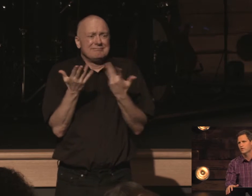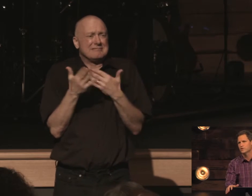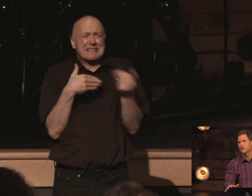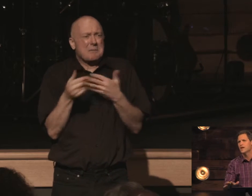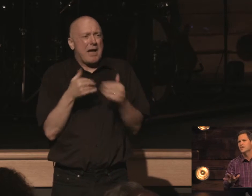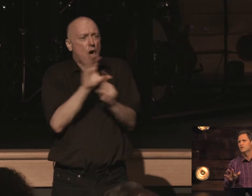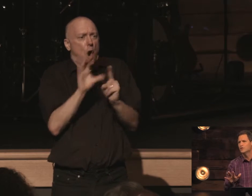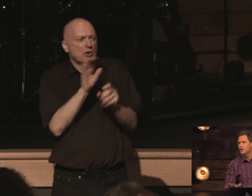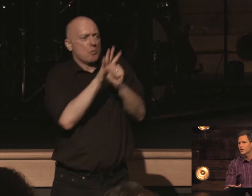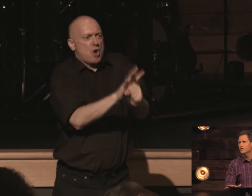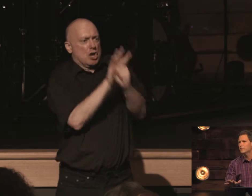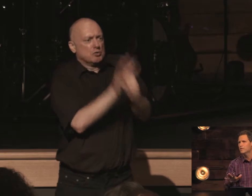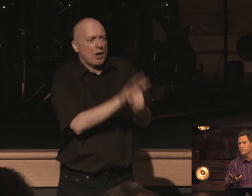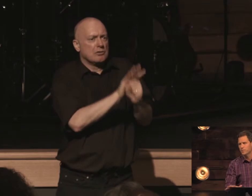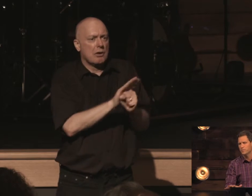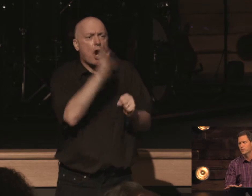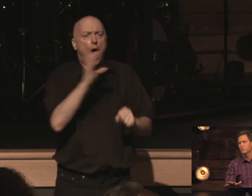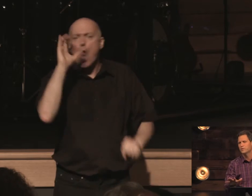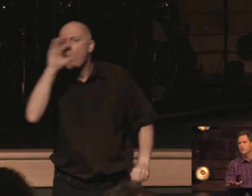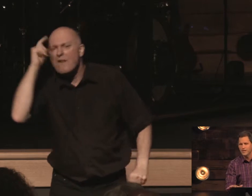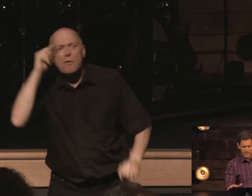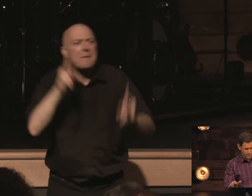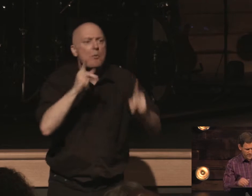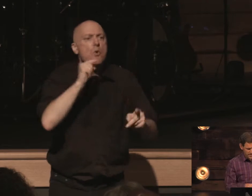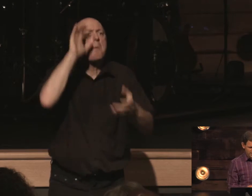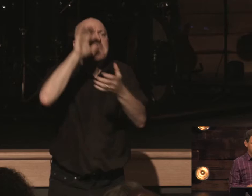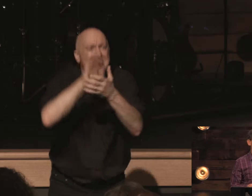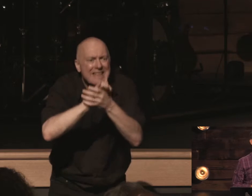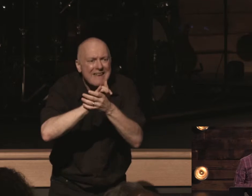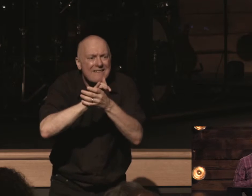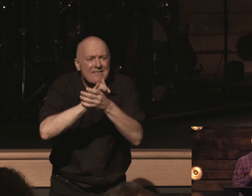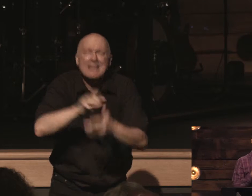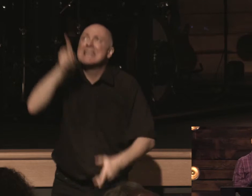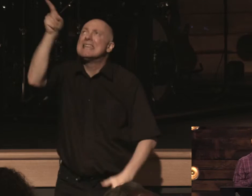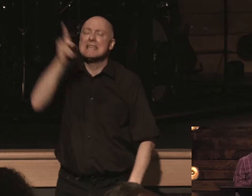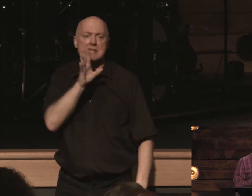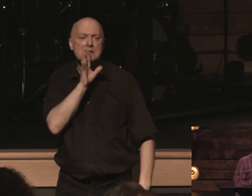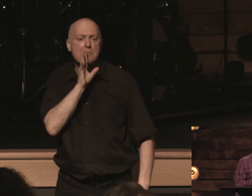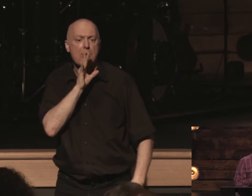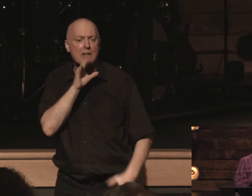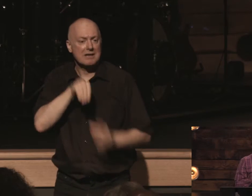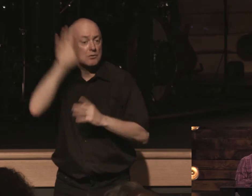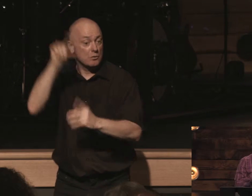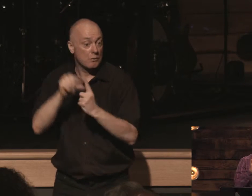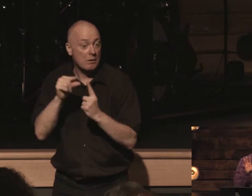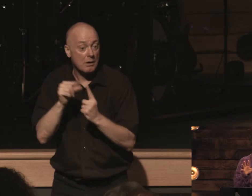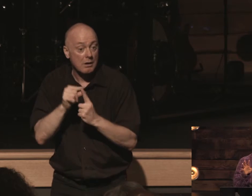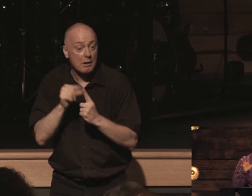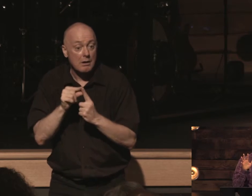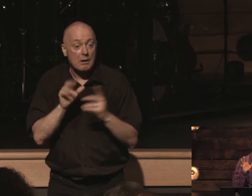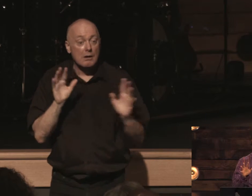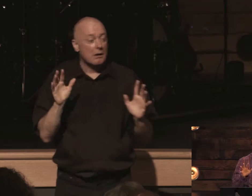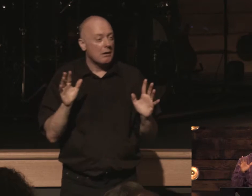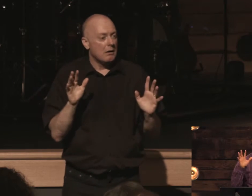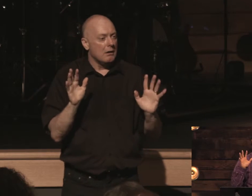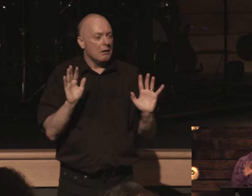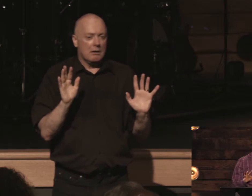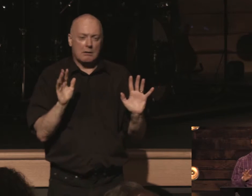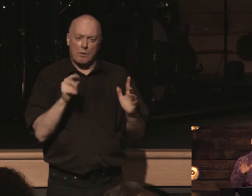culture he's looking for a people who believe that he has spoken and they with gentleness and love but with boldness